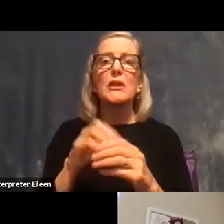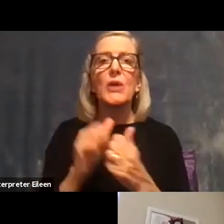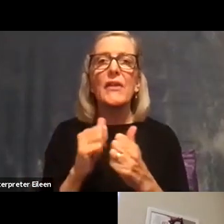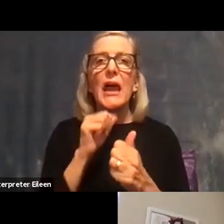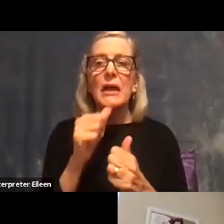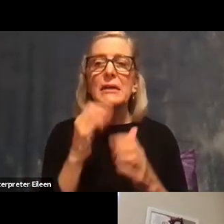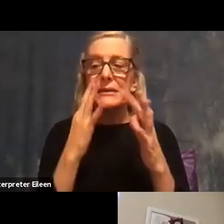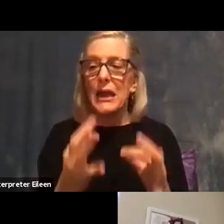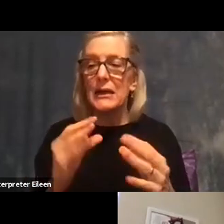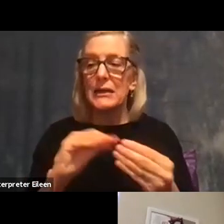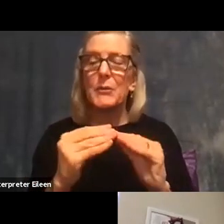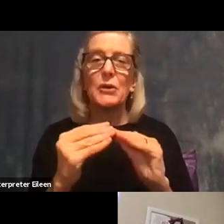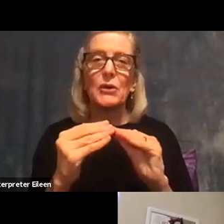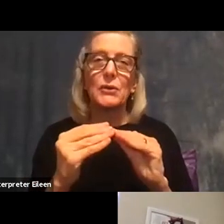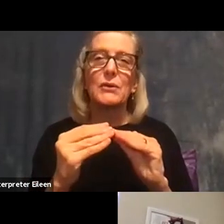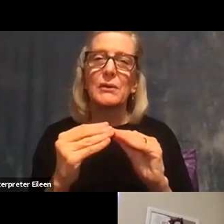not supposed to be.